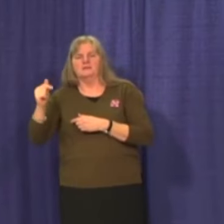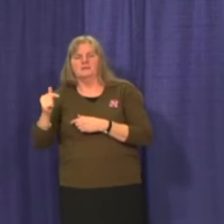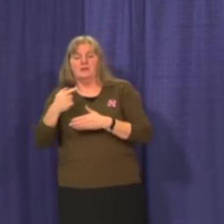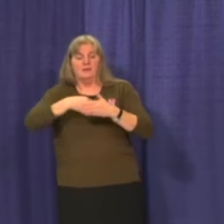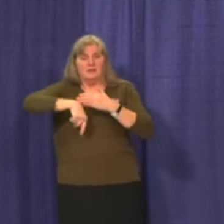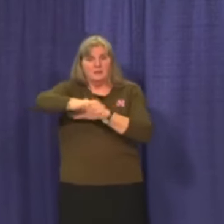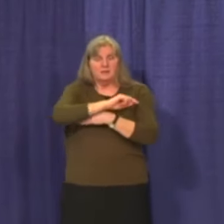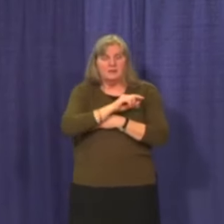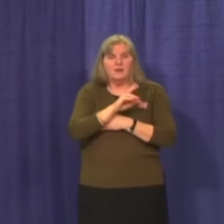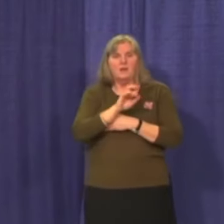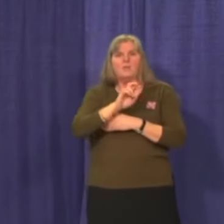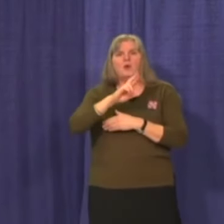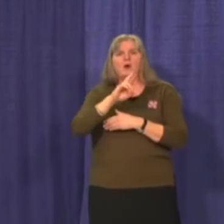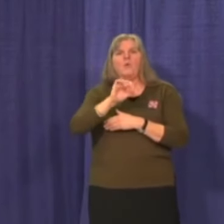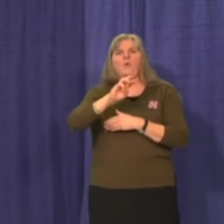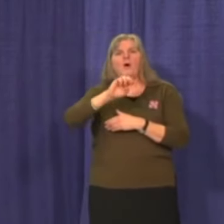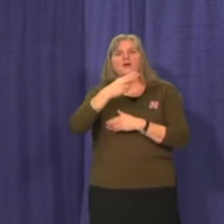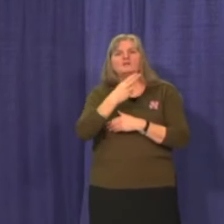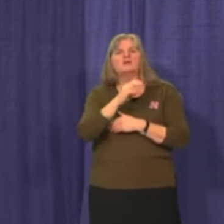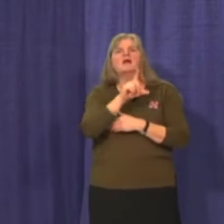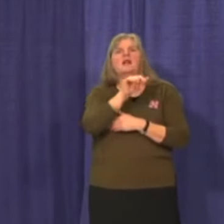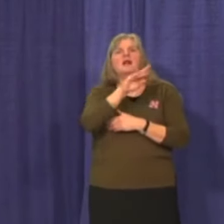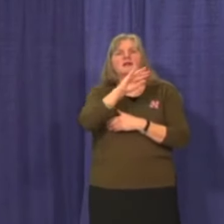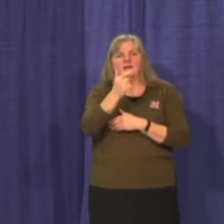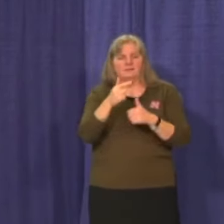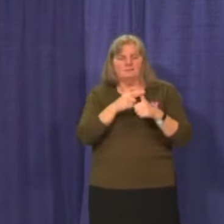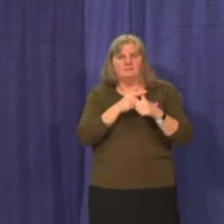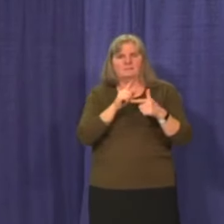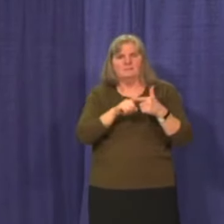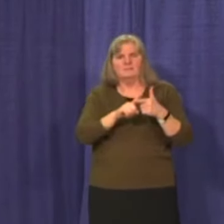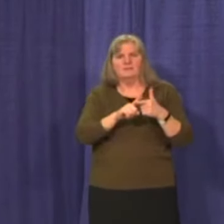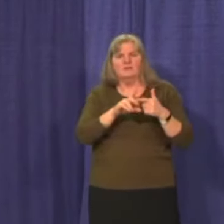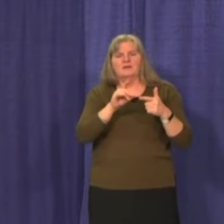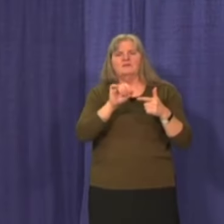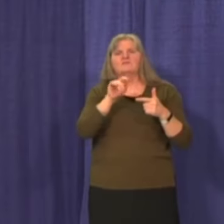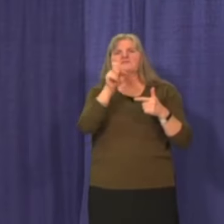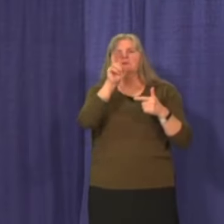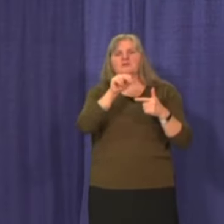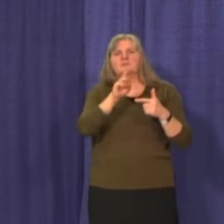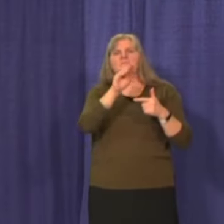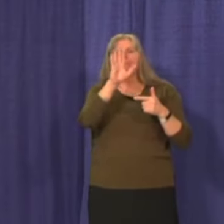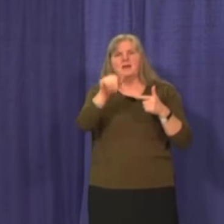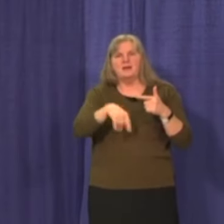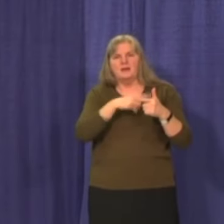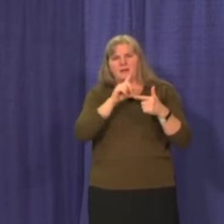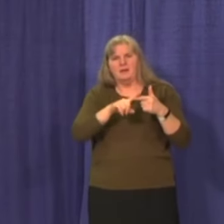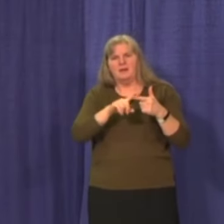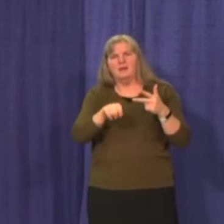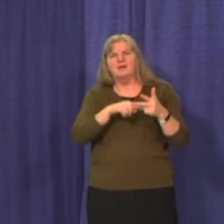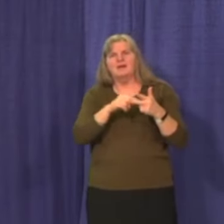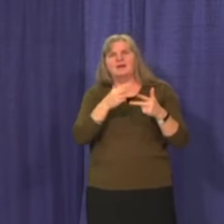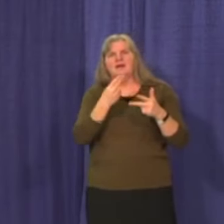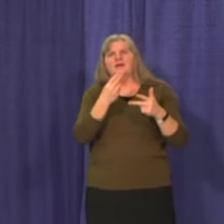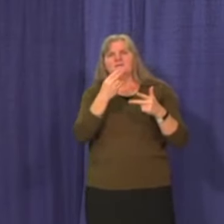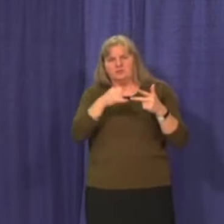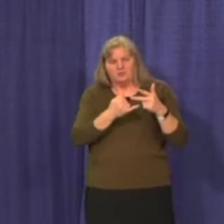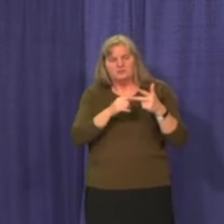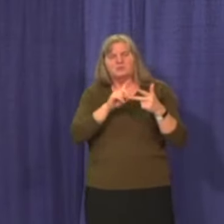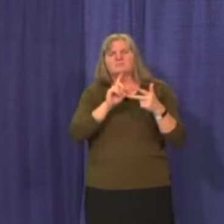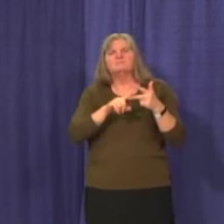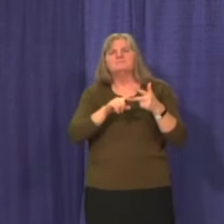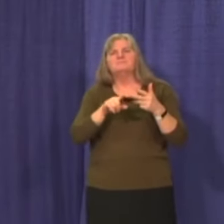Burwash Landing, Destruction Bay, Haynes Junction,